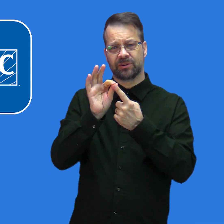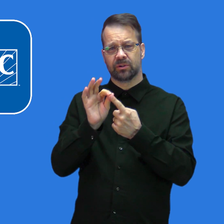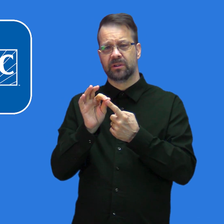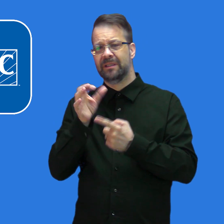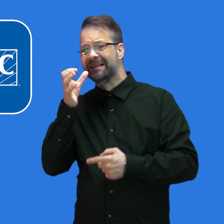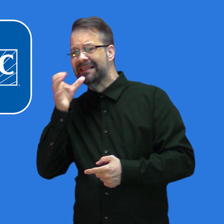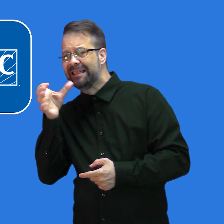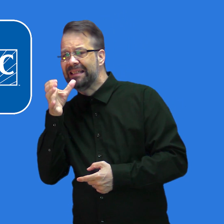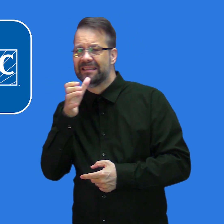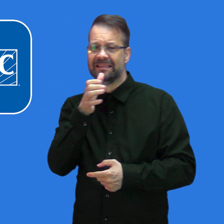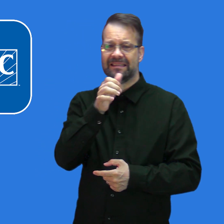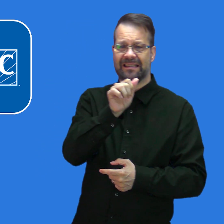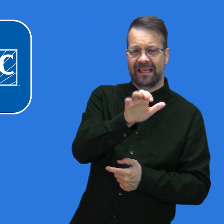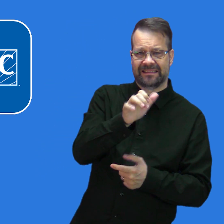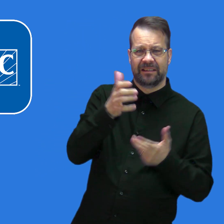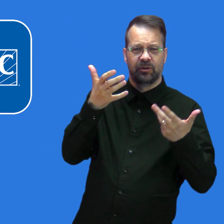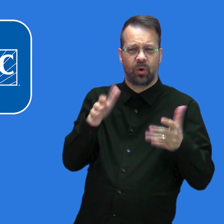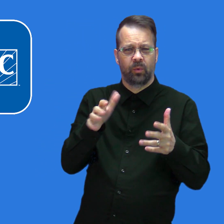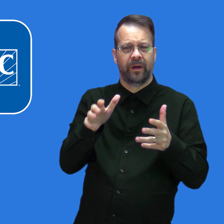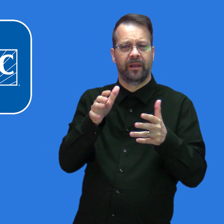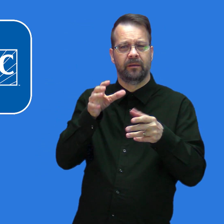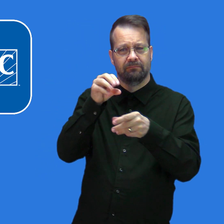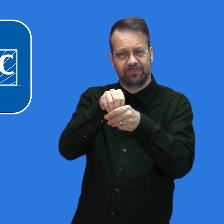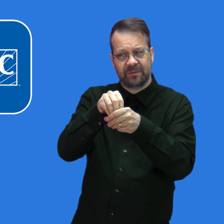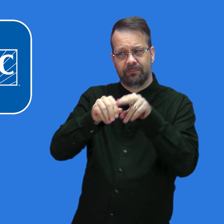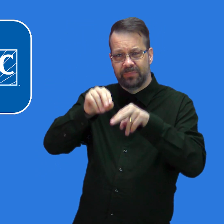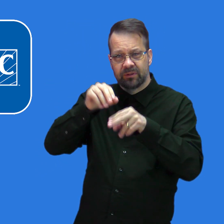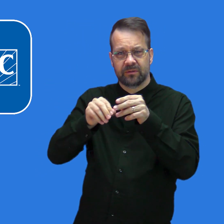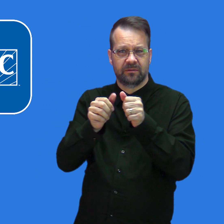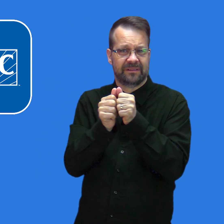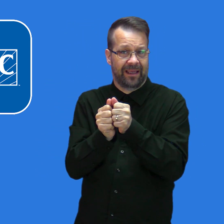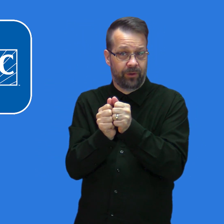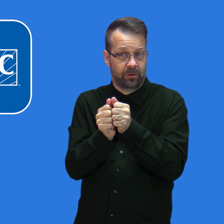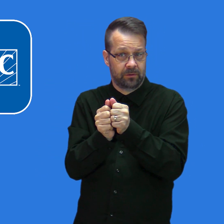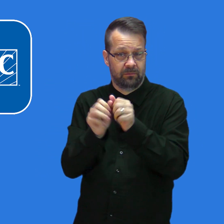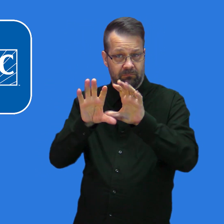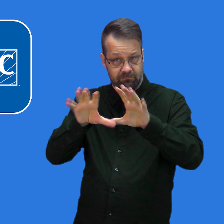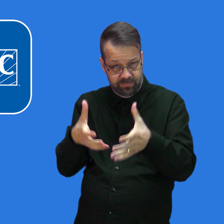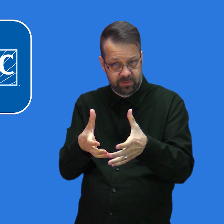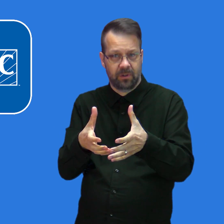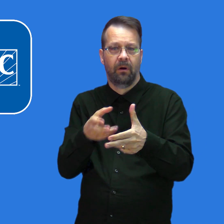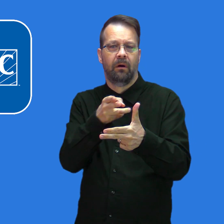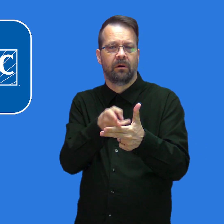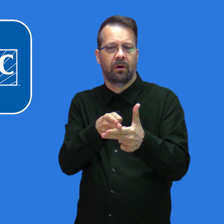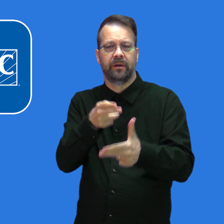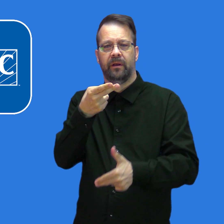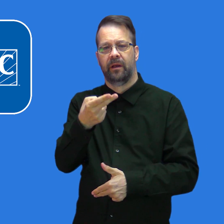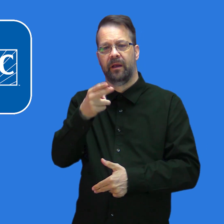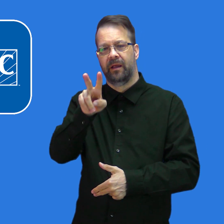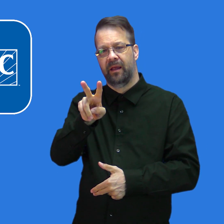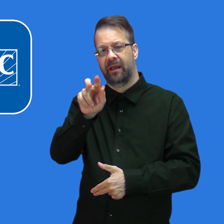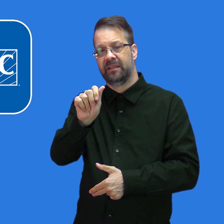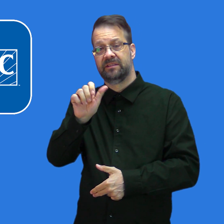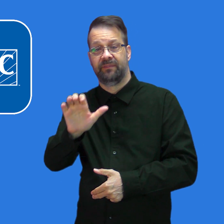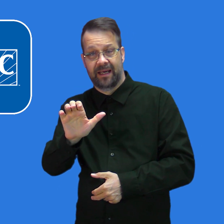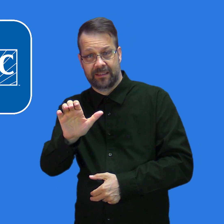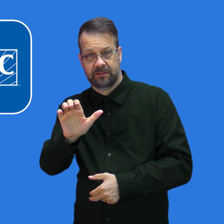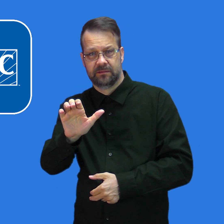has a central heating, ventilation, and air conditioning, or HVAC system with a filter,